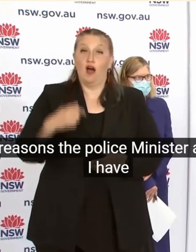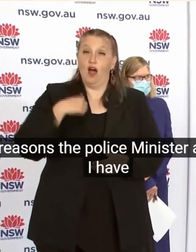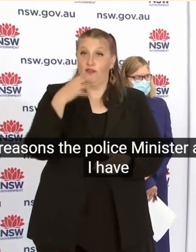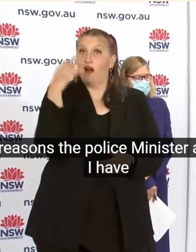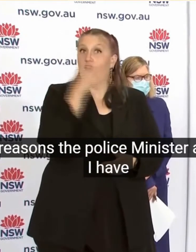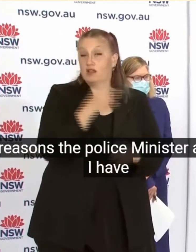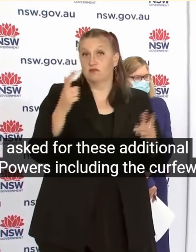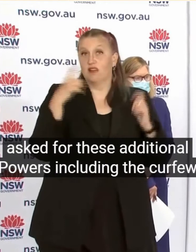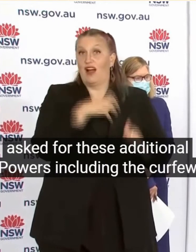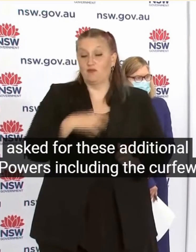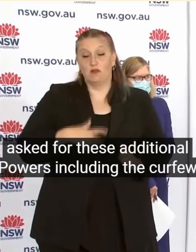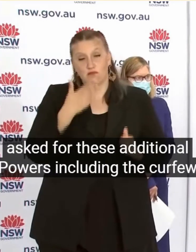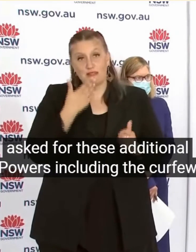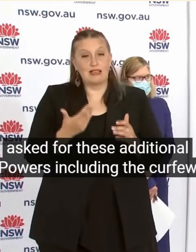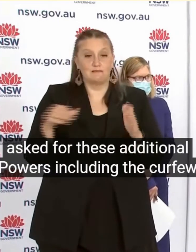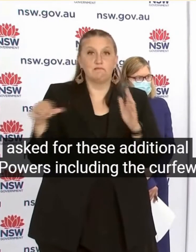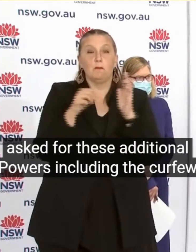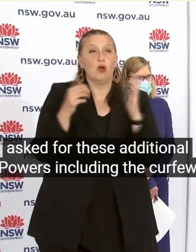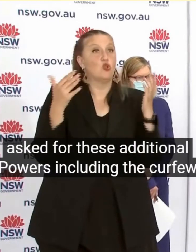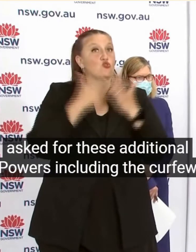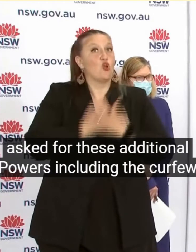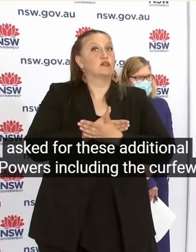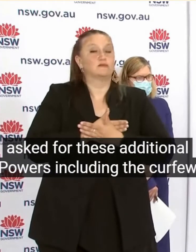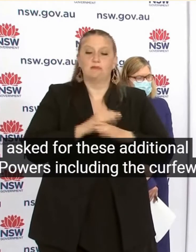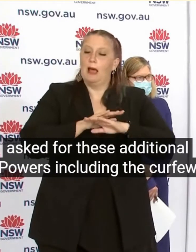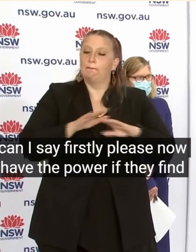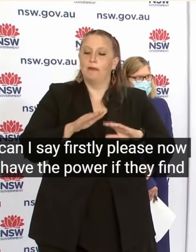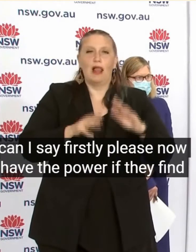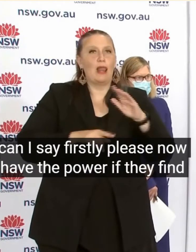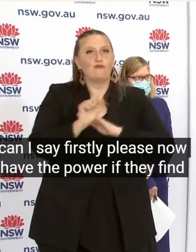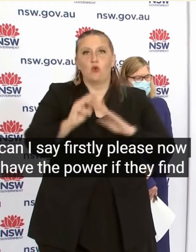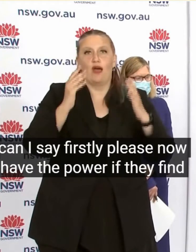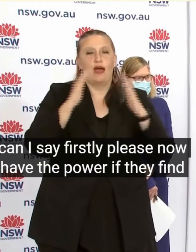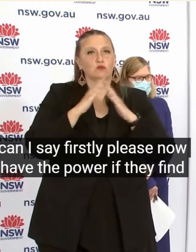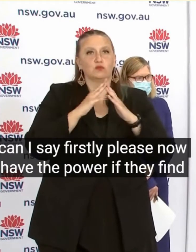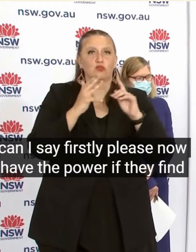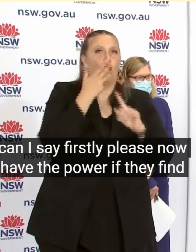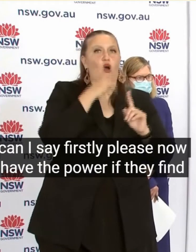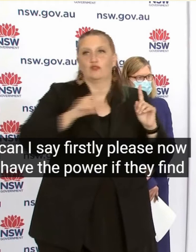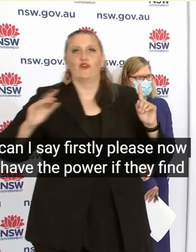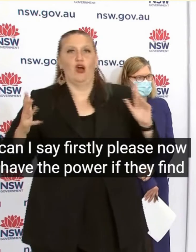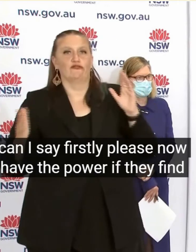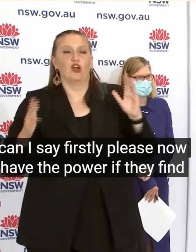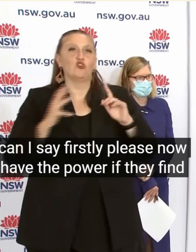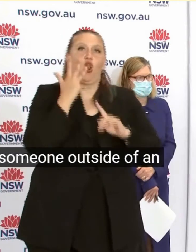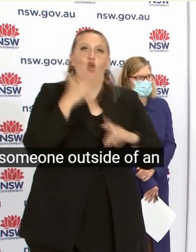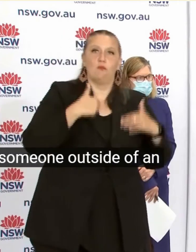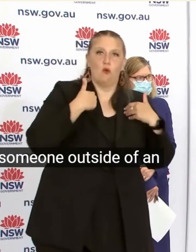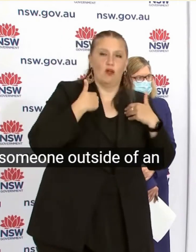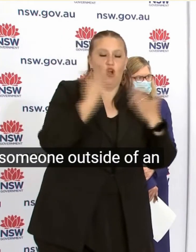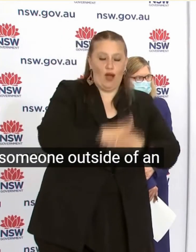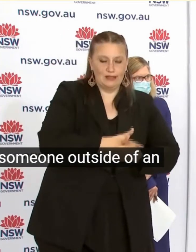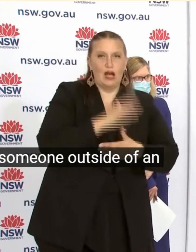ew Can I say Firstly Police now Have the power If they find Someone outside of an LGA Of concern